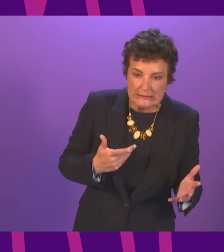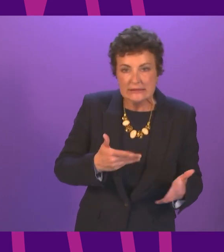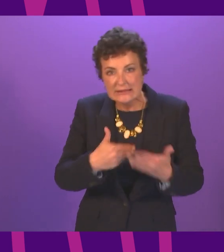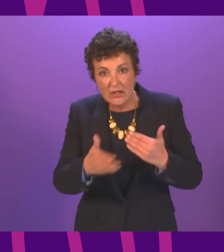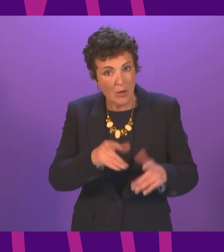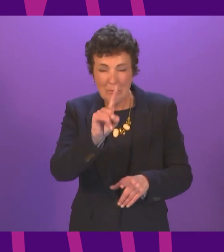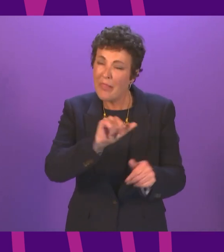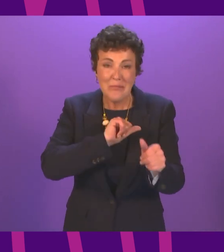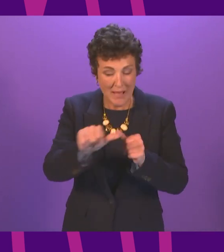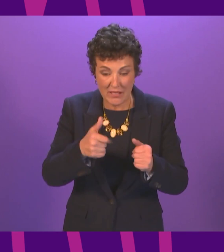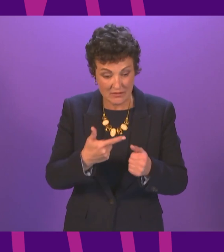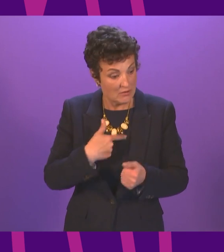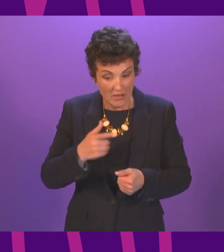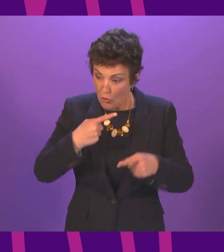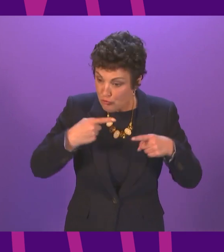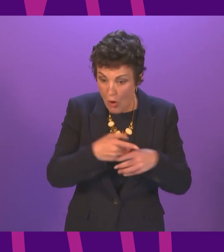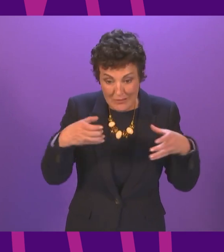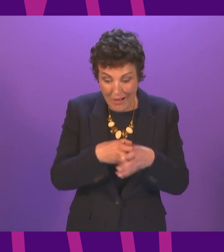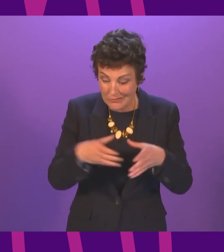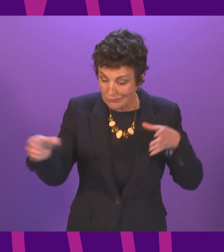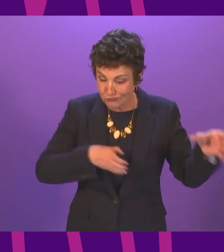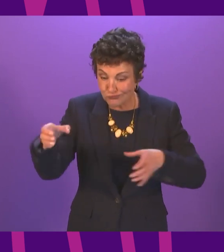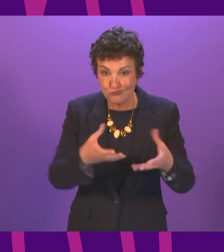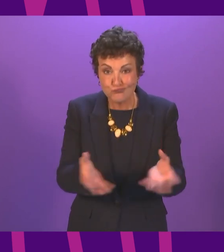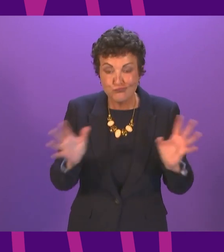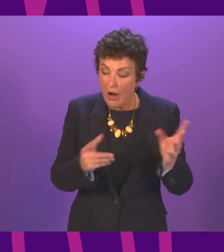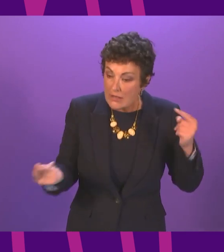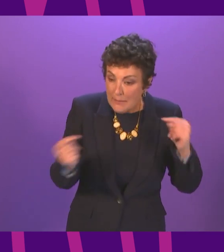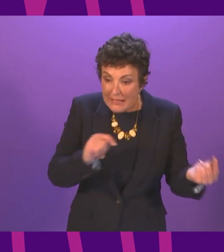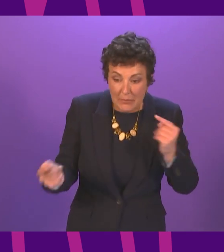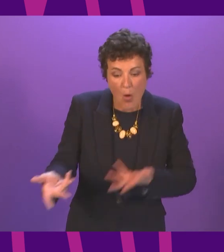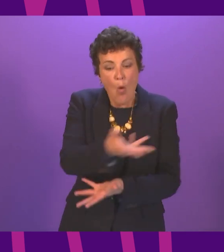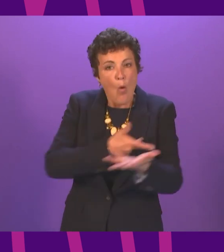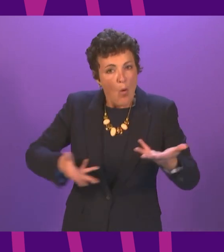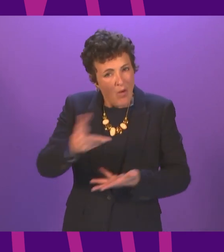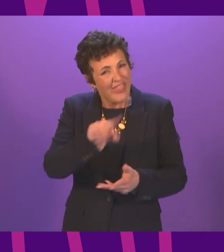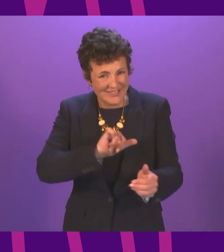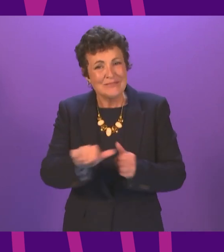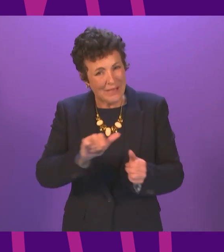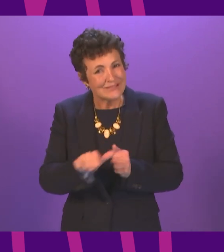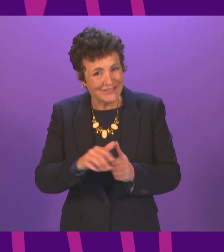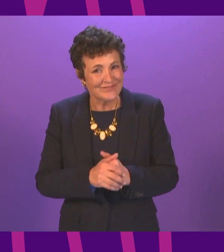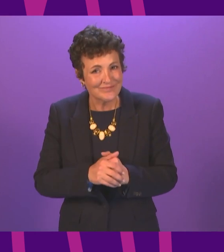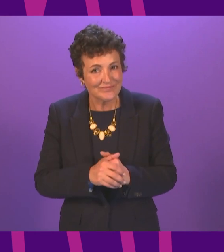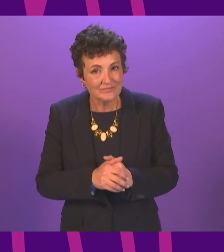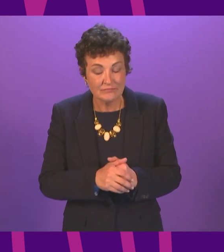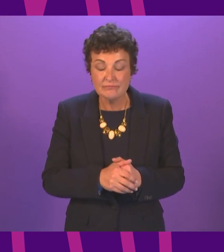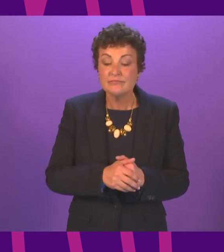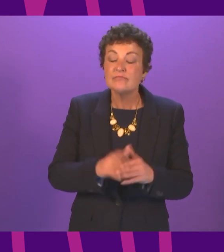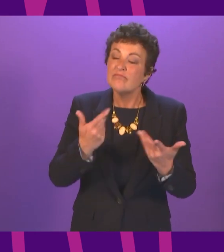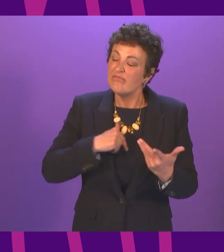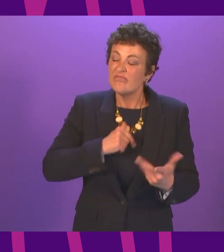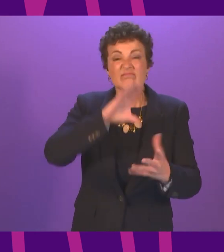conversation between parties, the better, and the stronger will be the reaction and the response to the challenges that lie ahead. In closing,